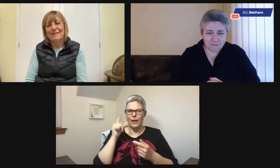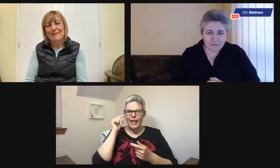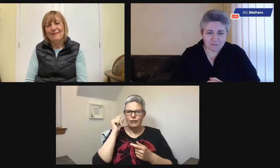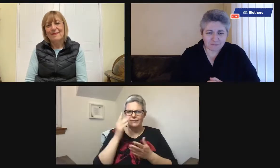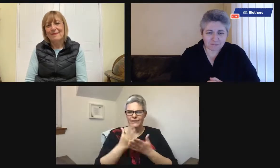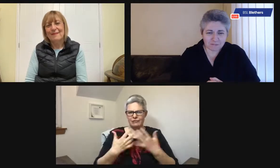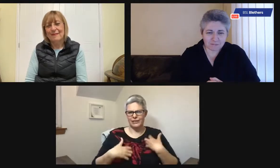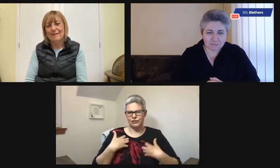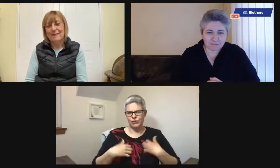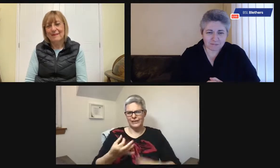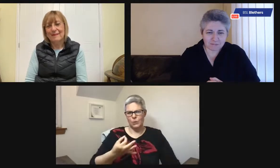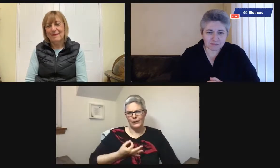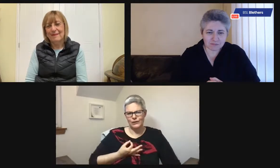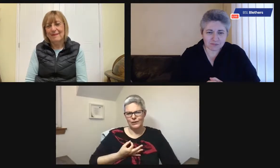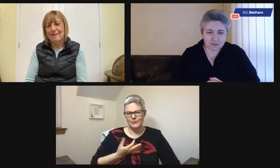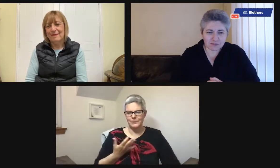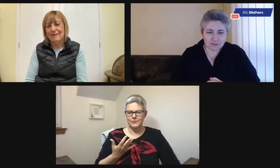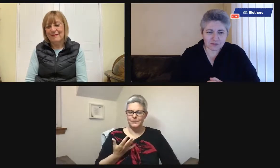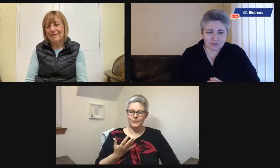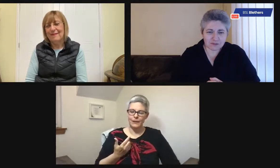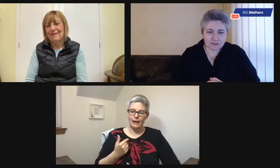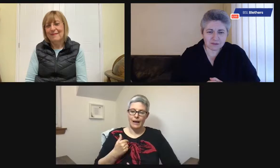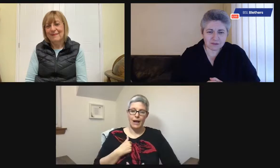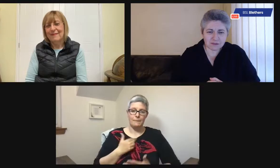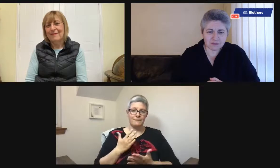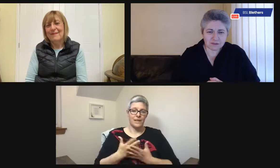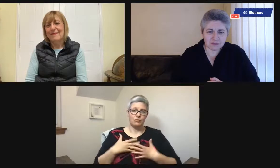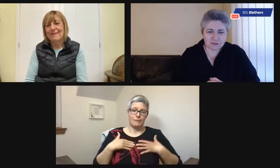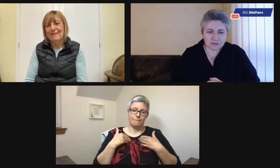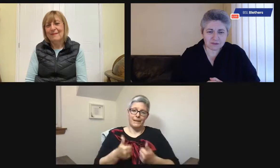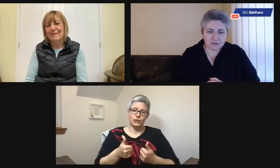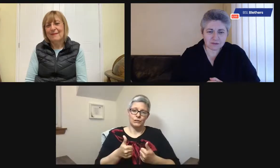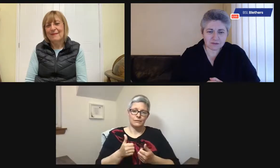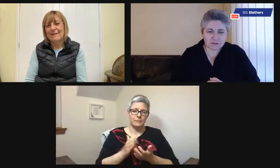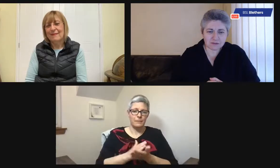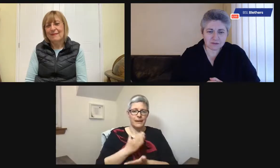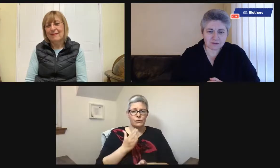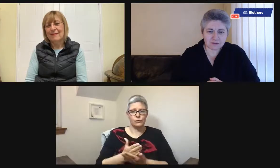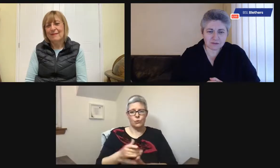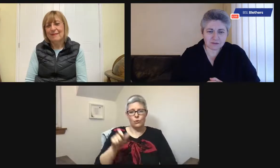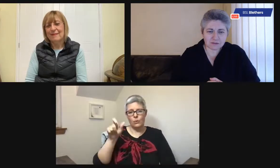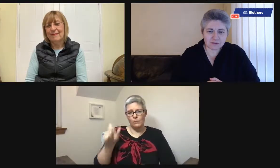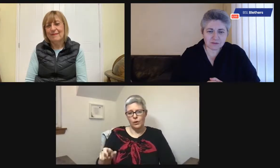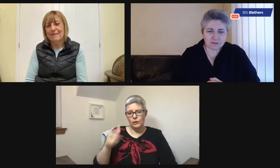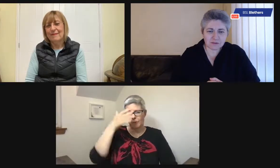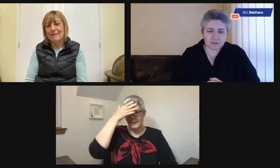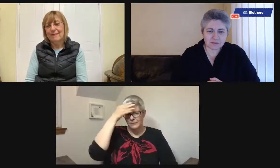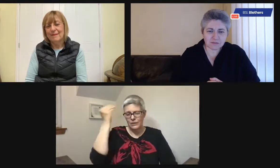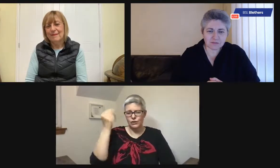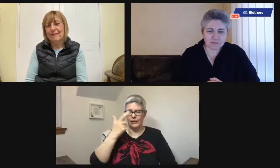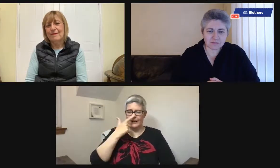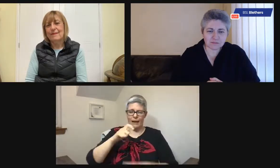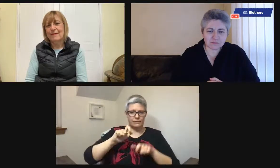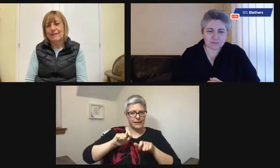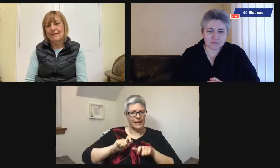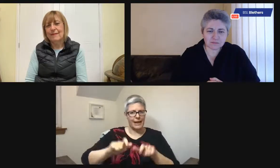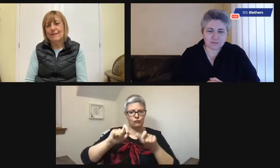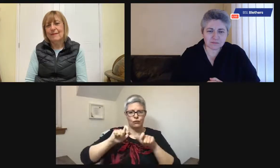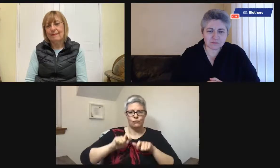Yeah, thanks for that, Erin. That's a very interesting question. I am very passionate about making sure that